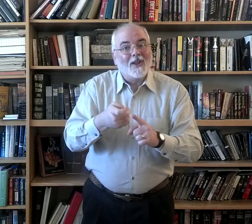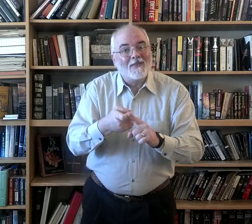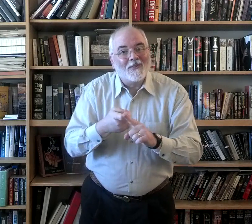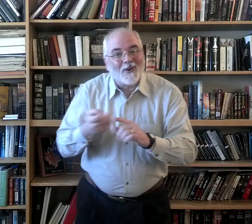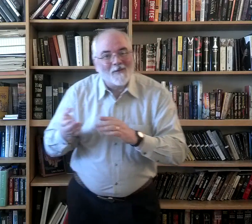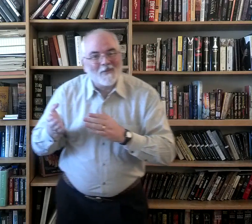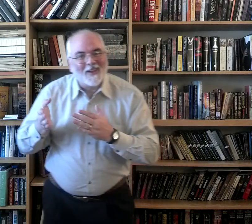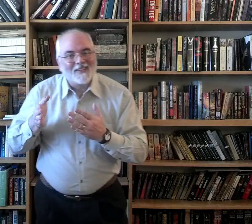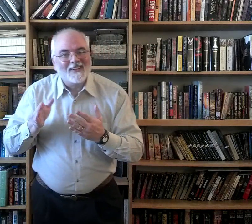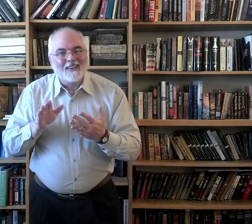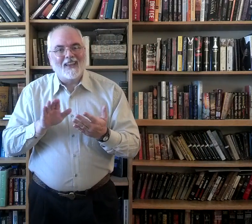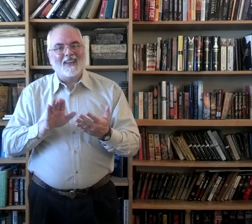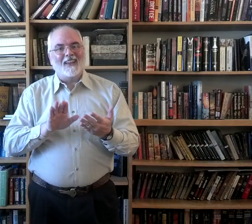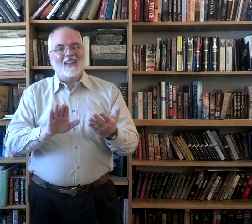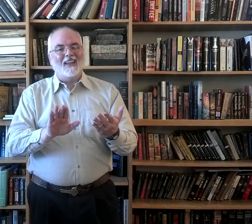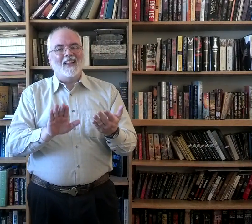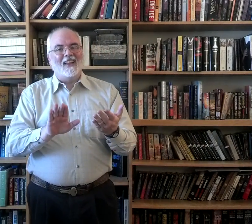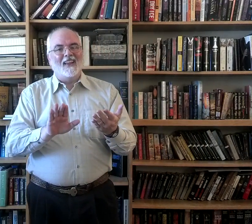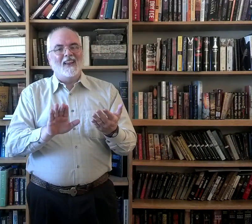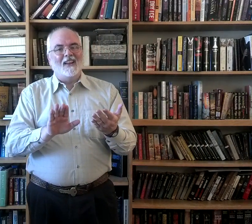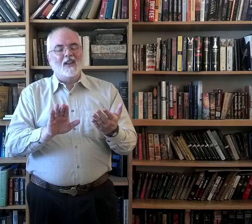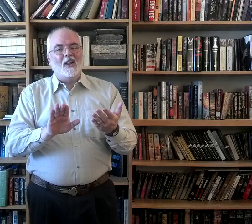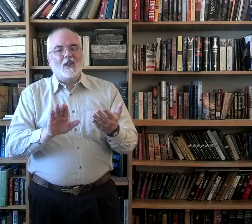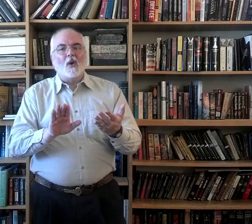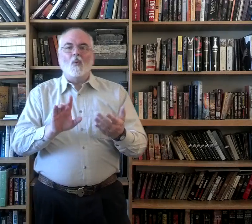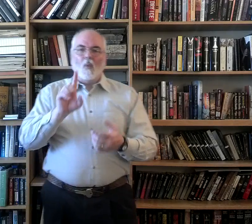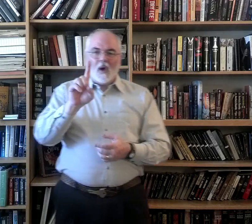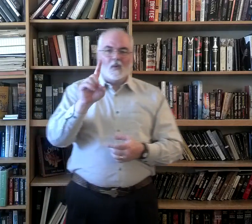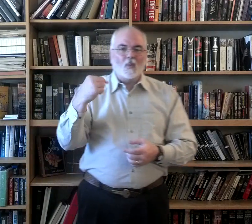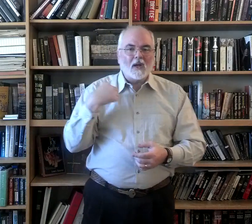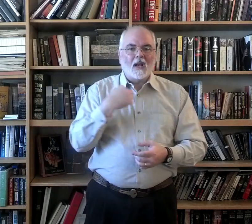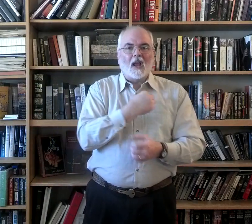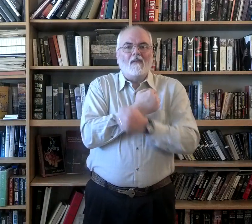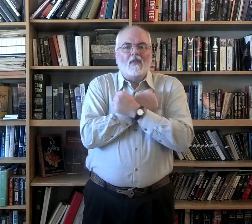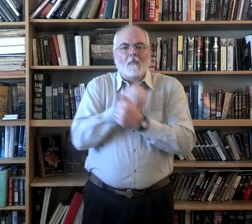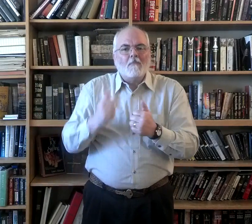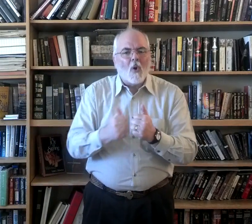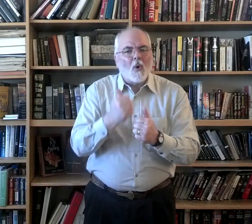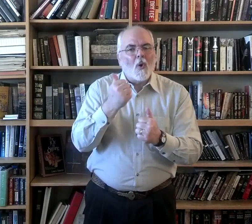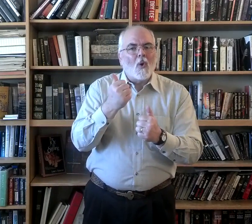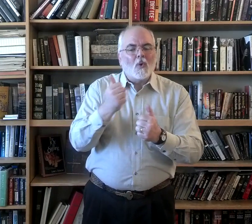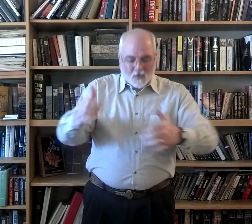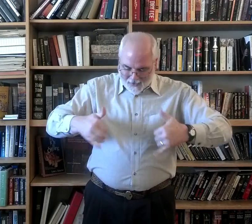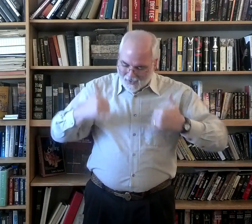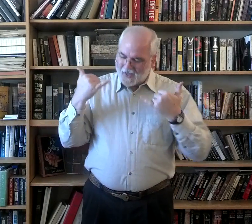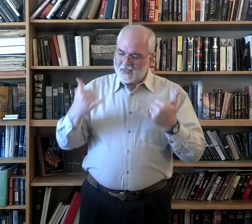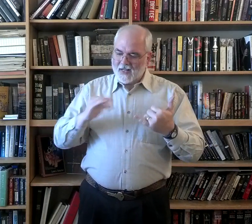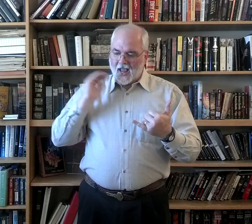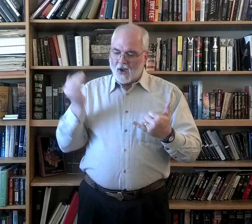from the dead. The one we love the most is now